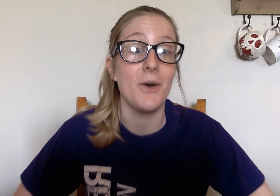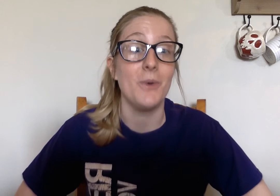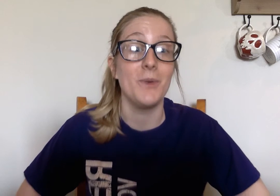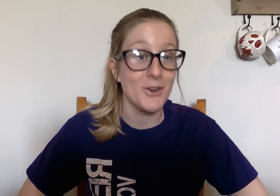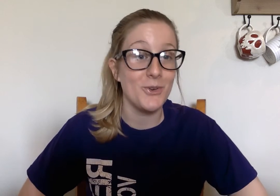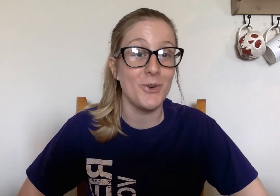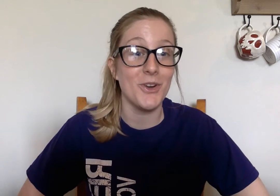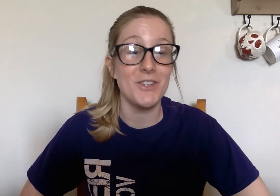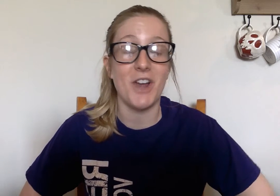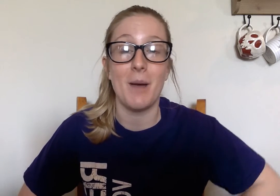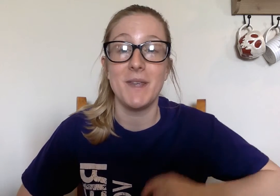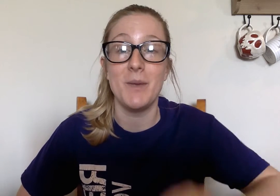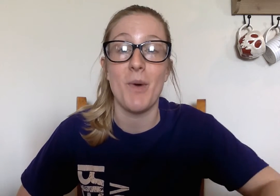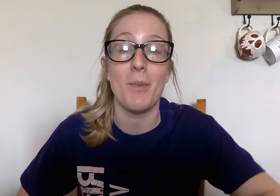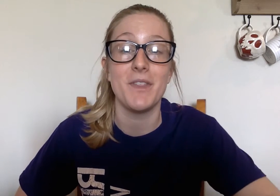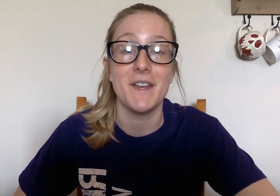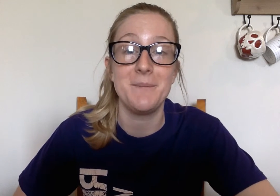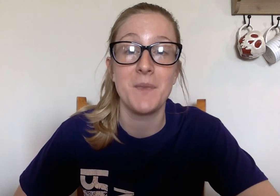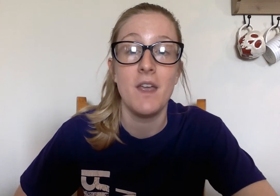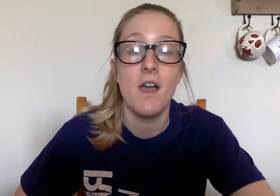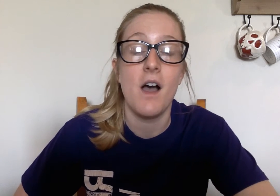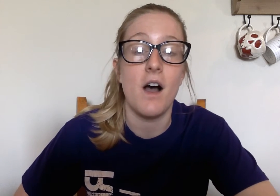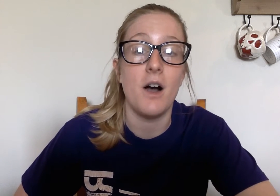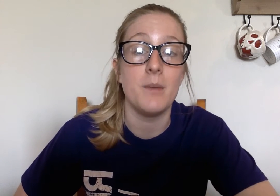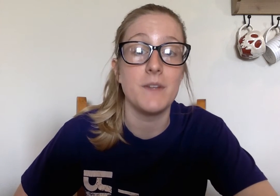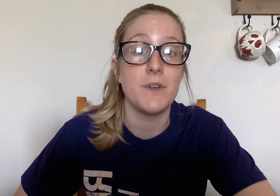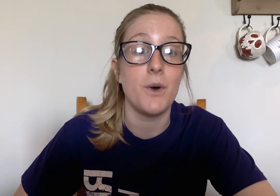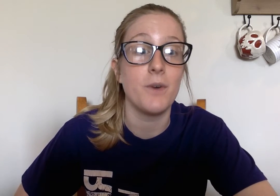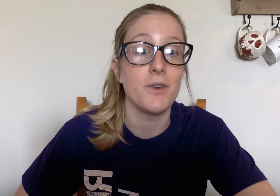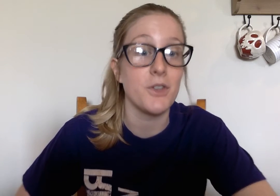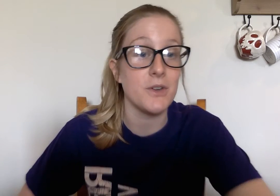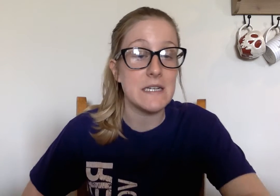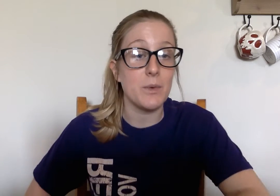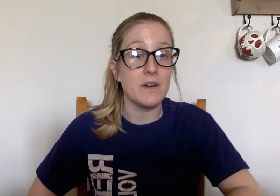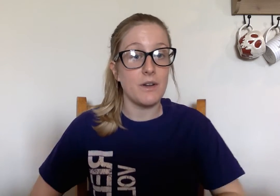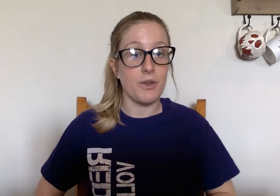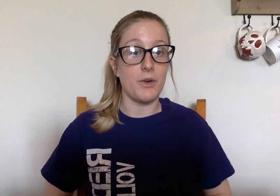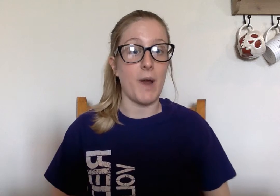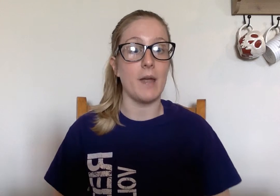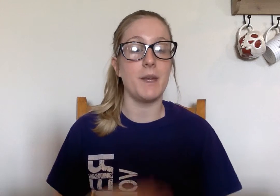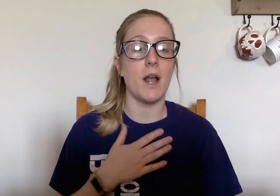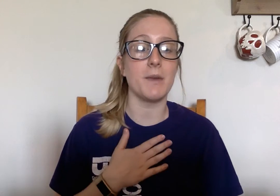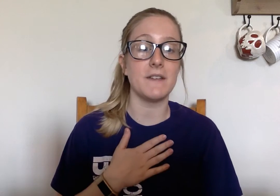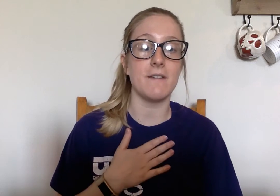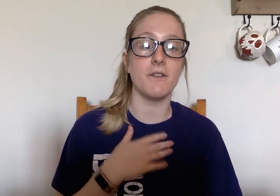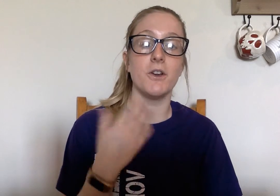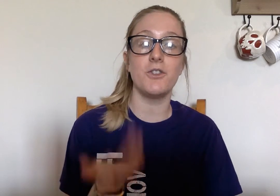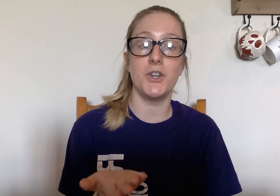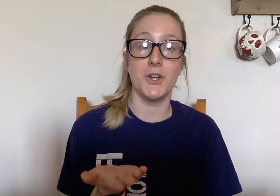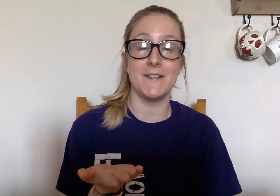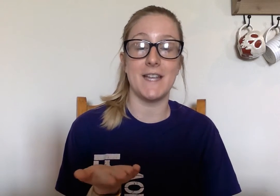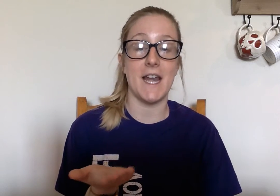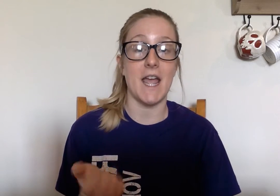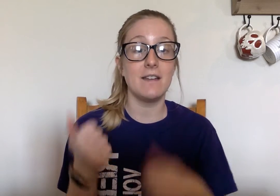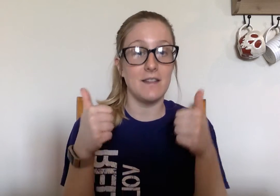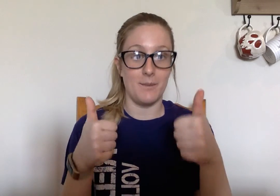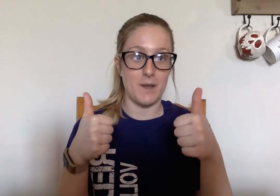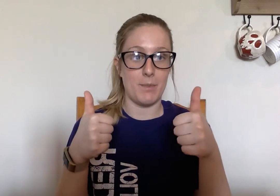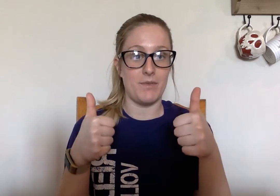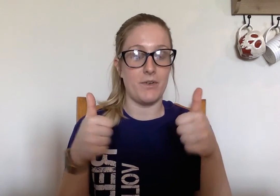So you're doing a great job. Keep up with it. So for Thursday, we're going to start with our rhyming. I'm going to say it first, you're going to say next. Thumbs up if it